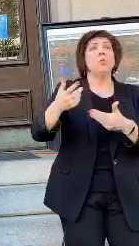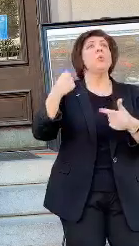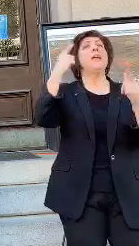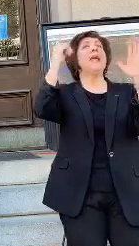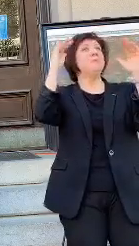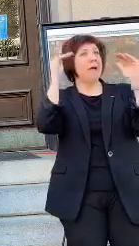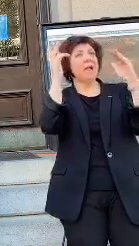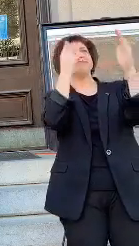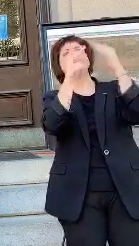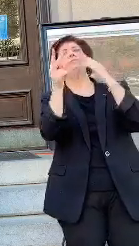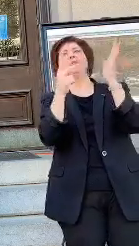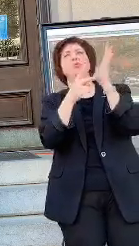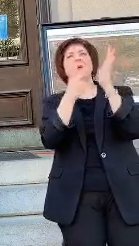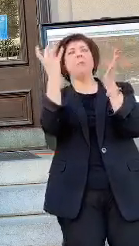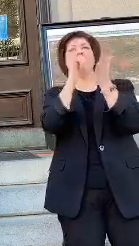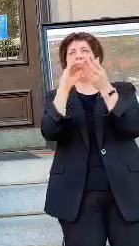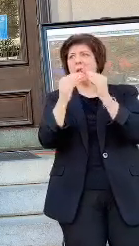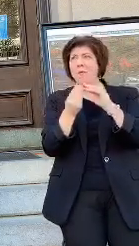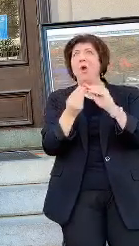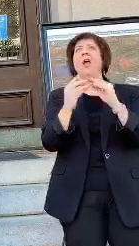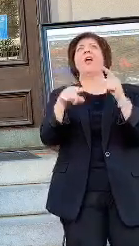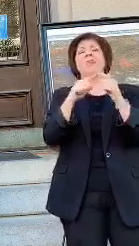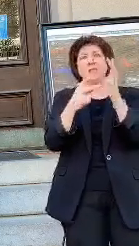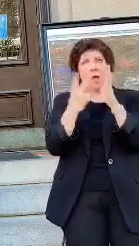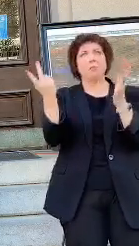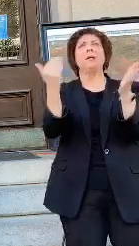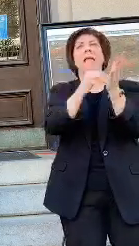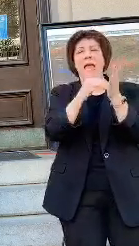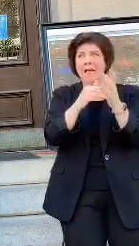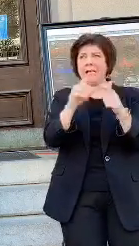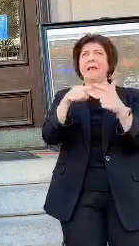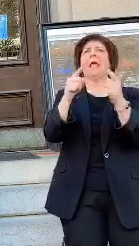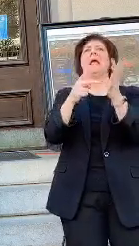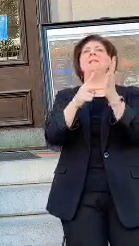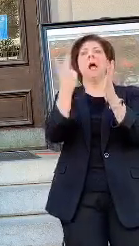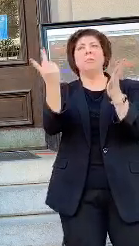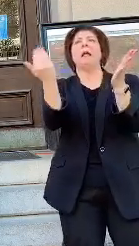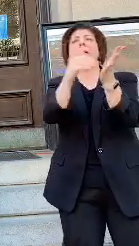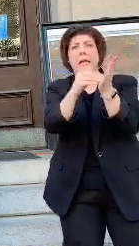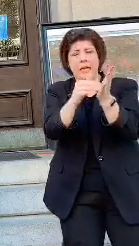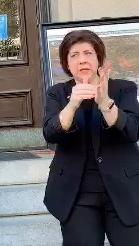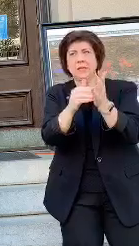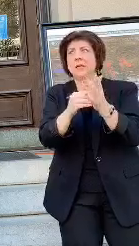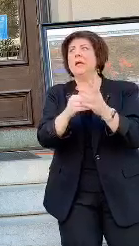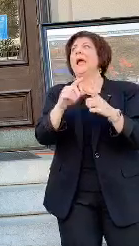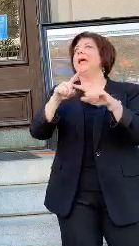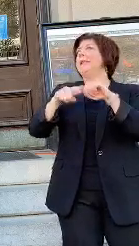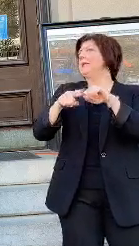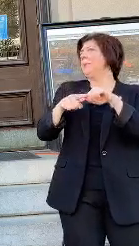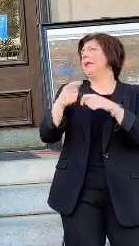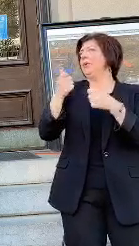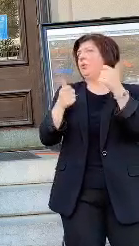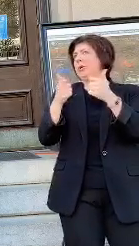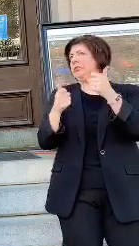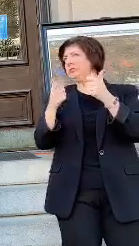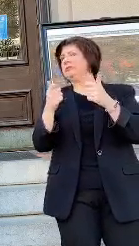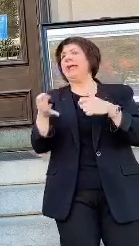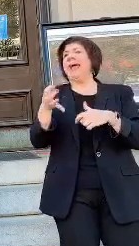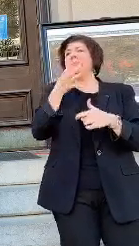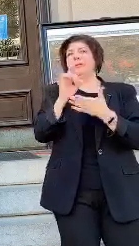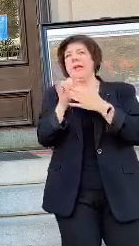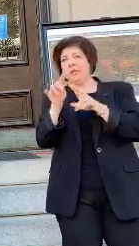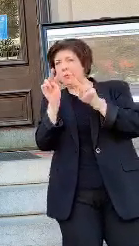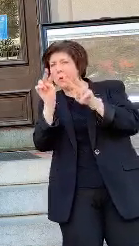double over the next few days and then to double again and then to double again and depend on what experts you rely on. If it's